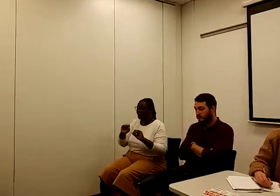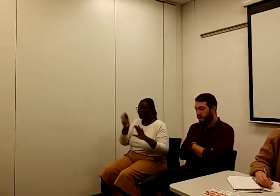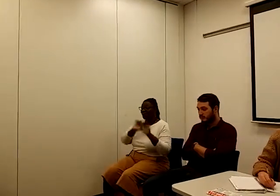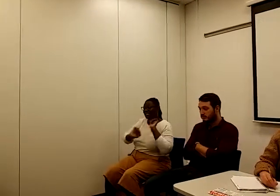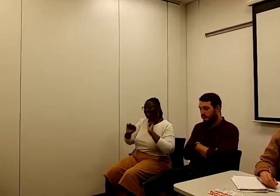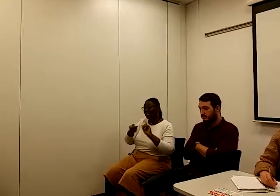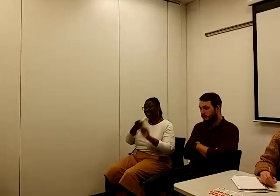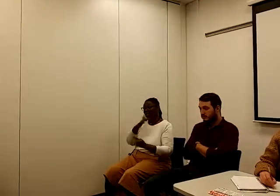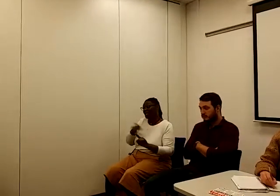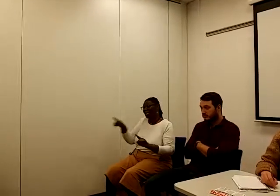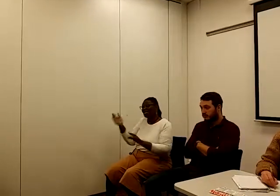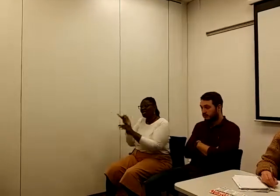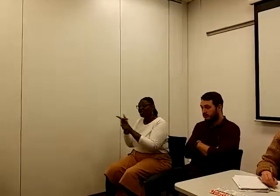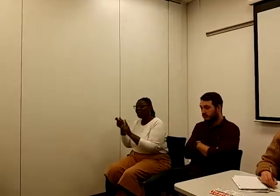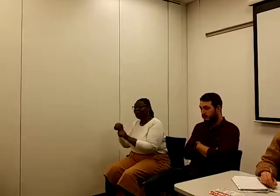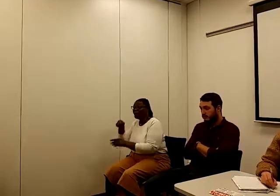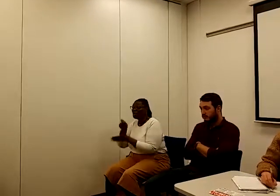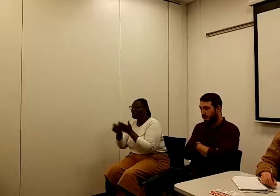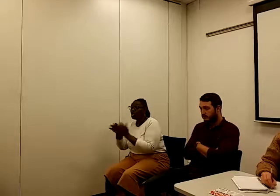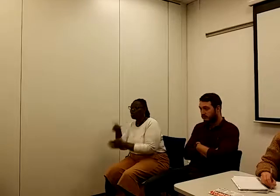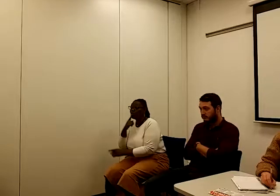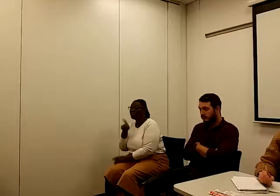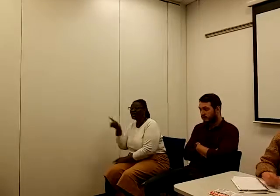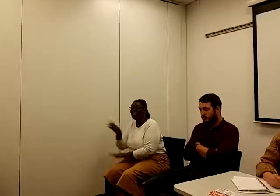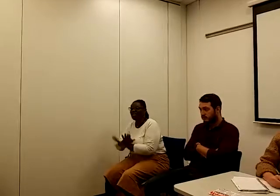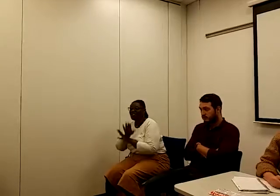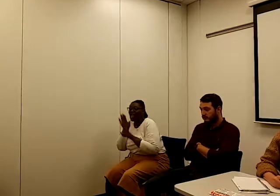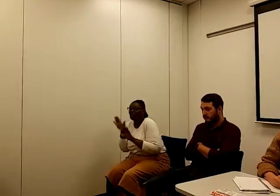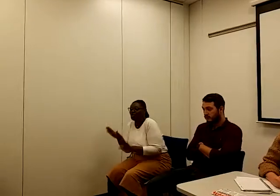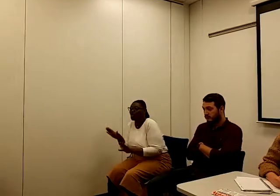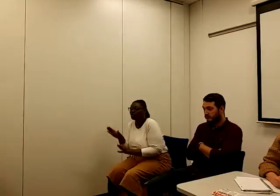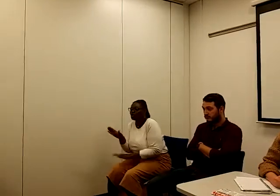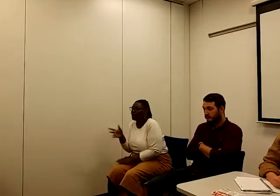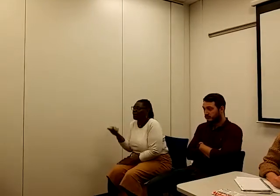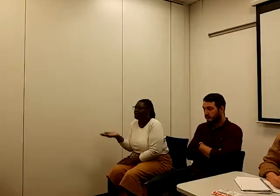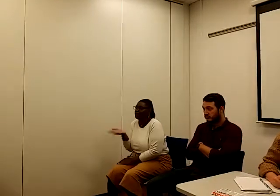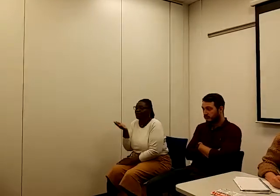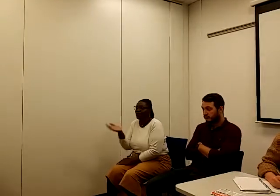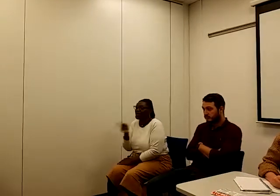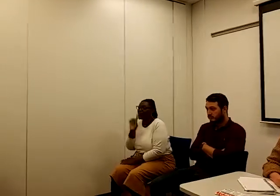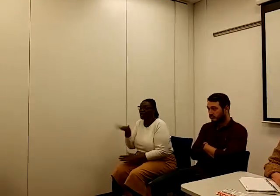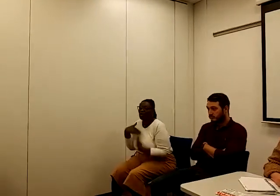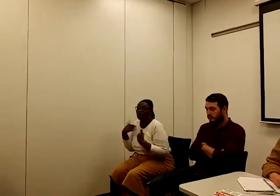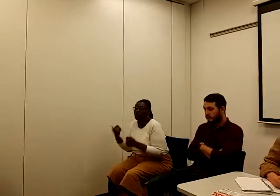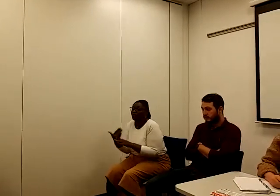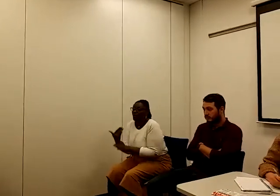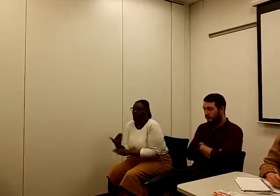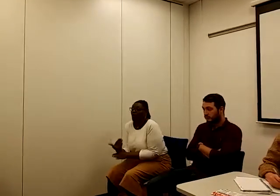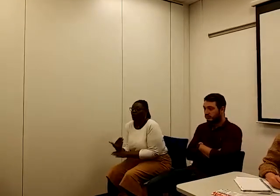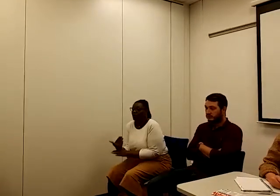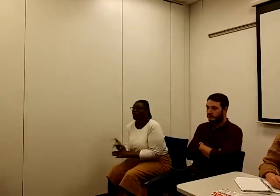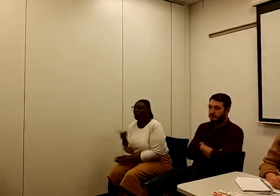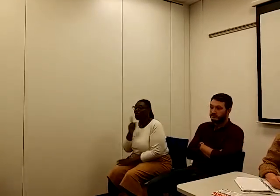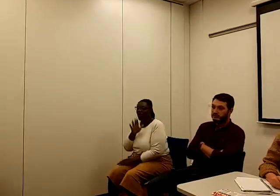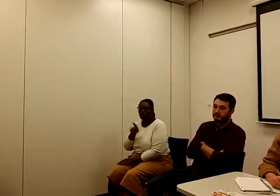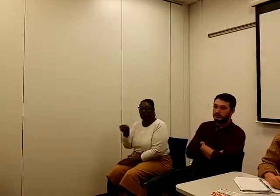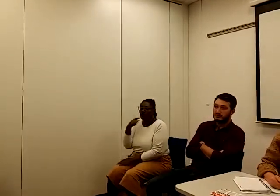be a GP note to say that they are not, you know, they are not fit for work-related activity or they're not fit for whatever